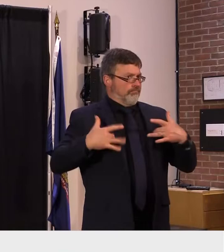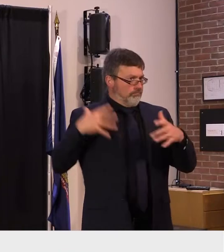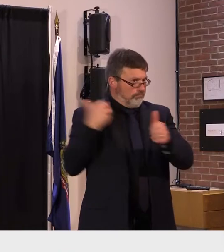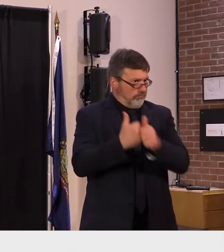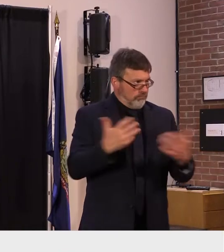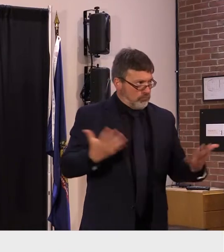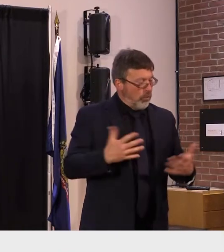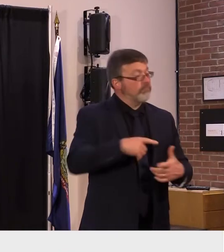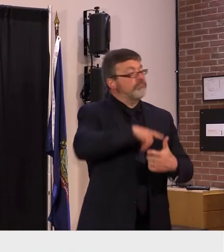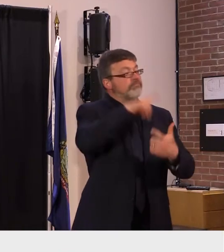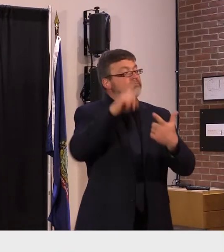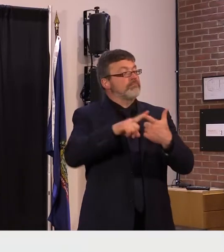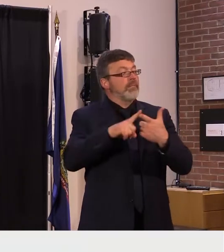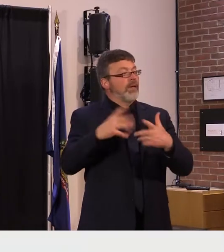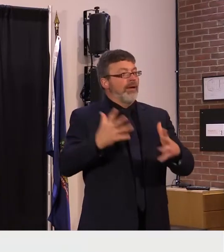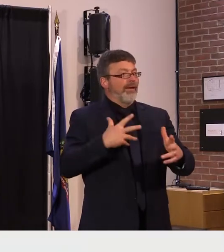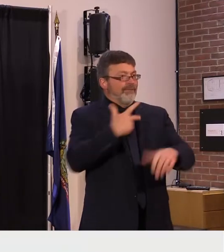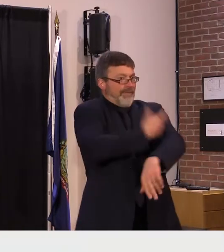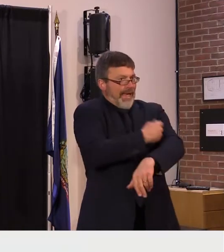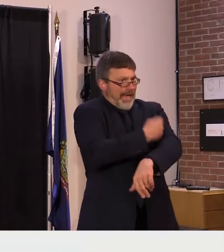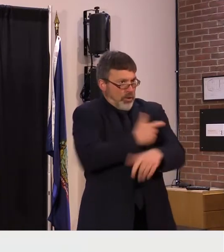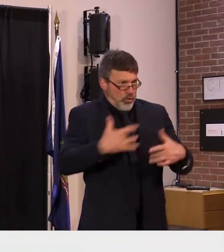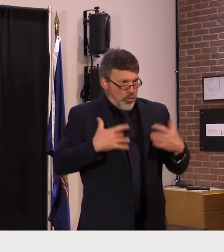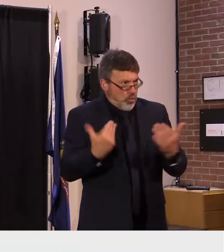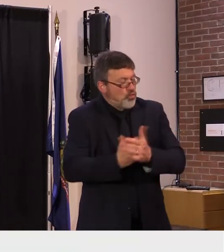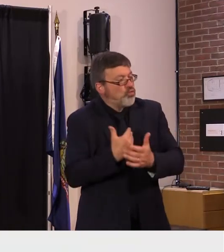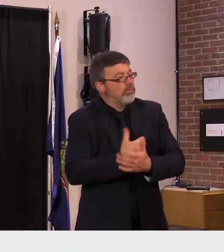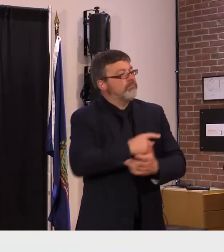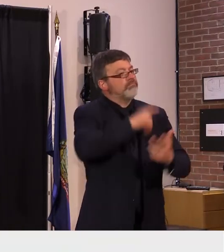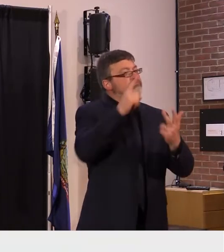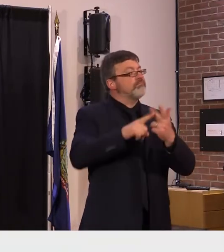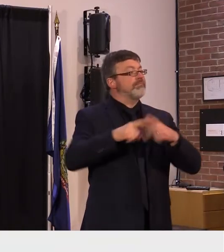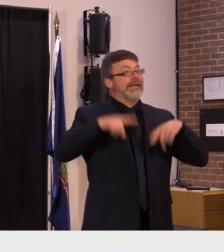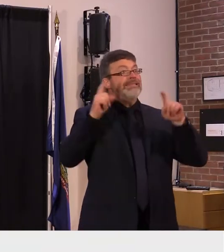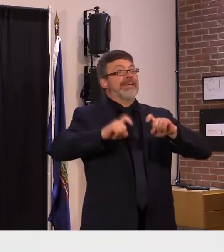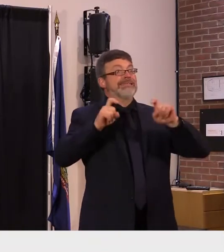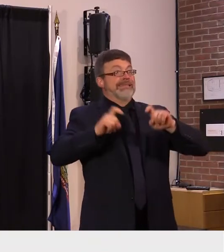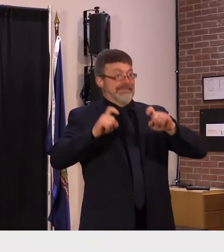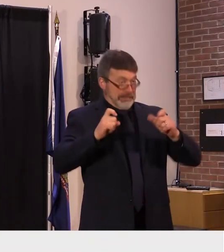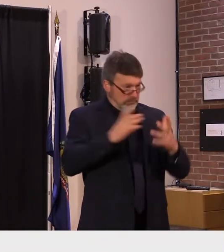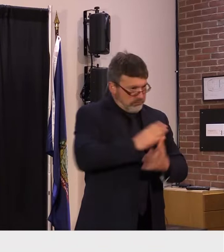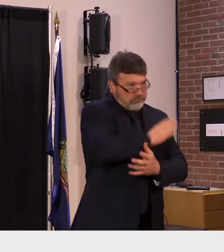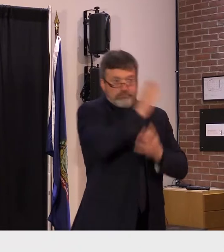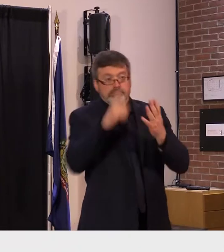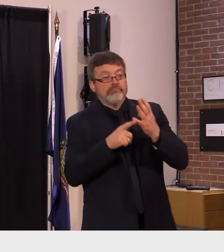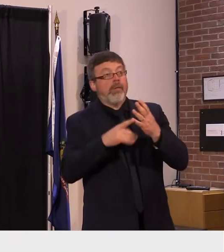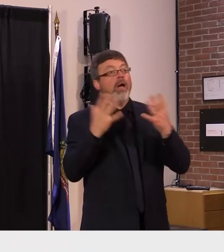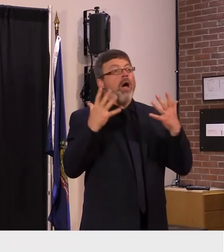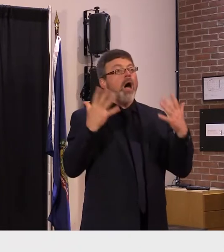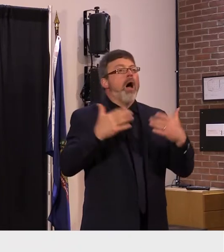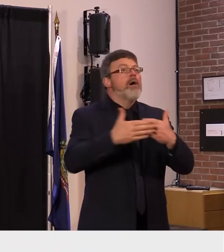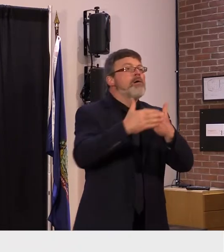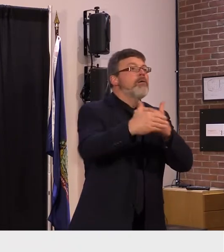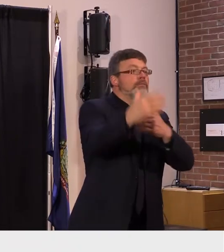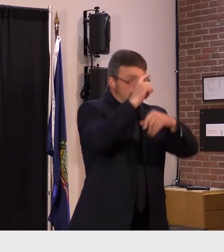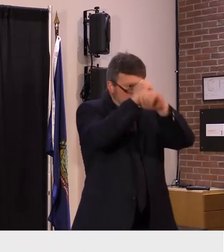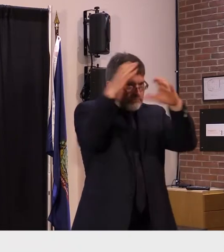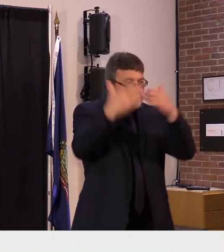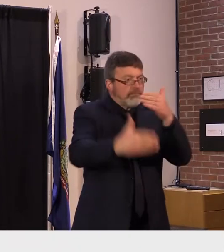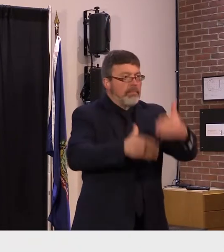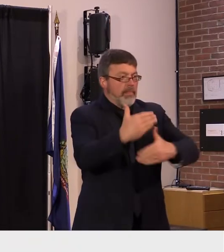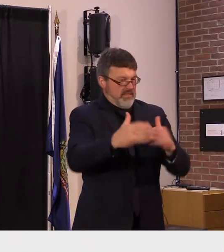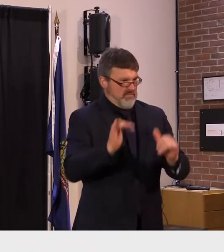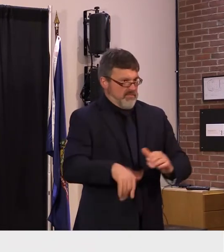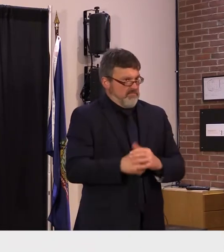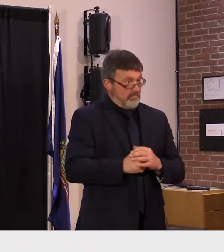recovery i'm happy to report that as of the end of last week our statewide covet 19 levels